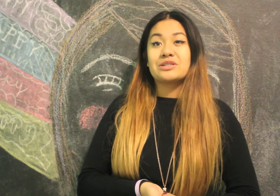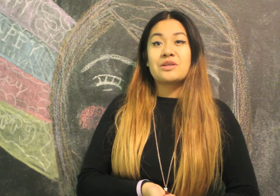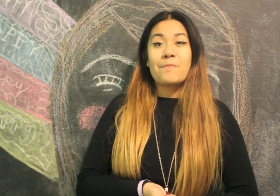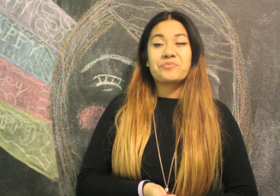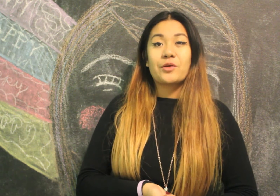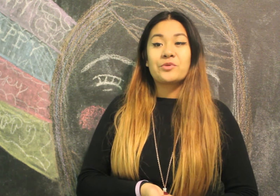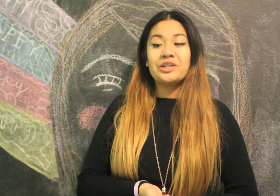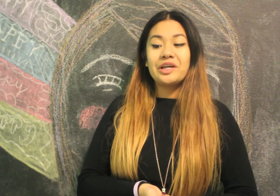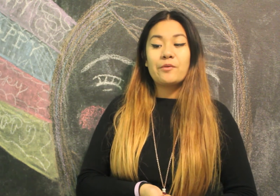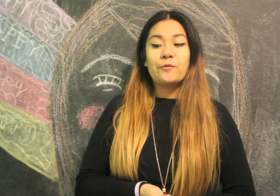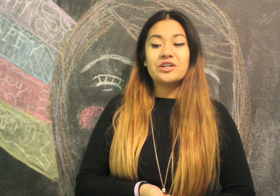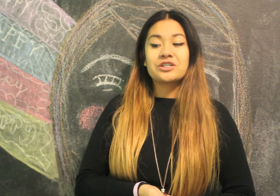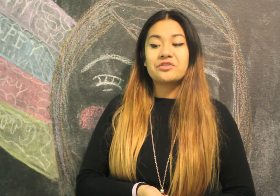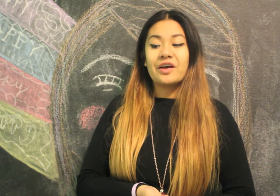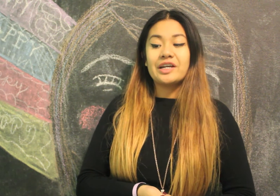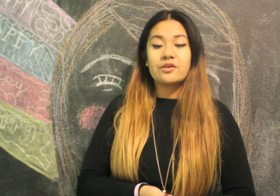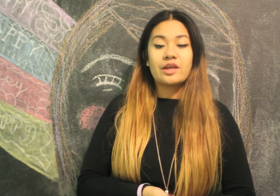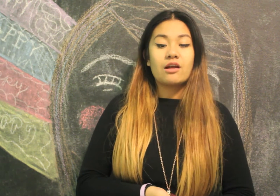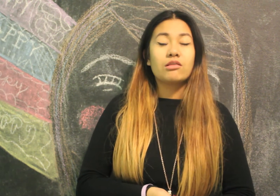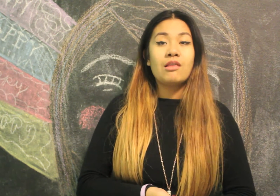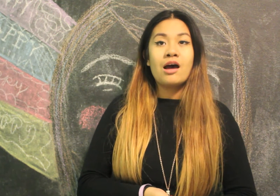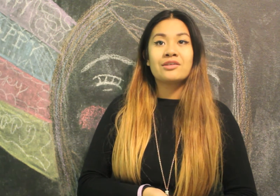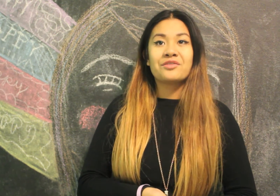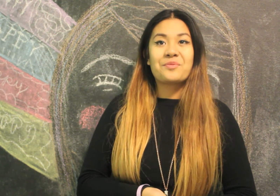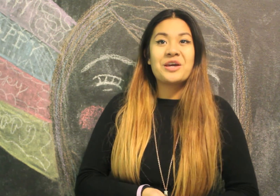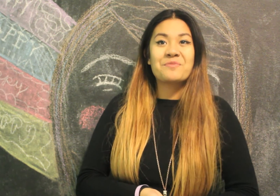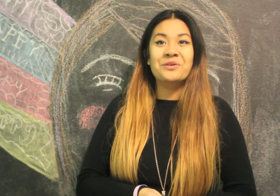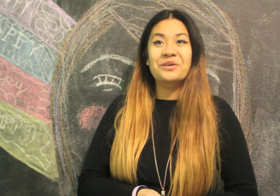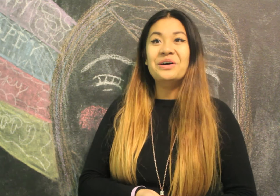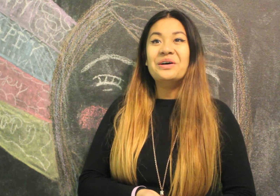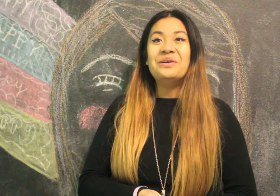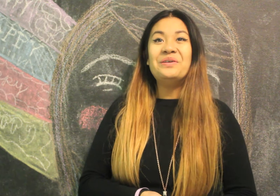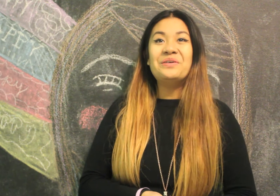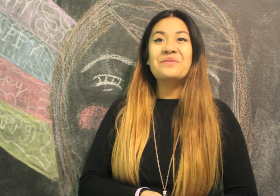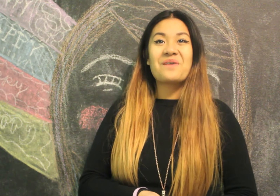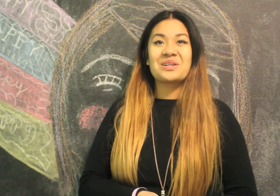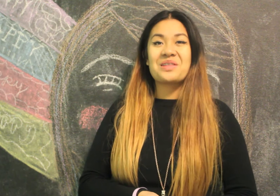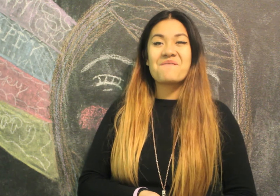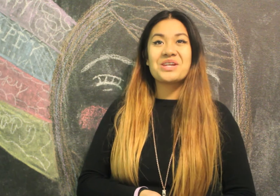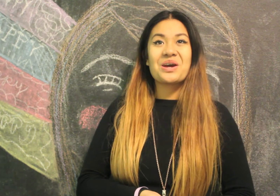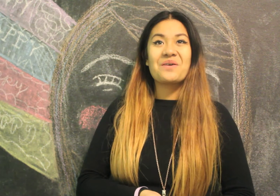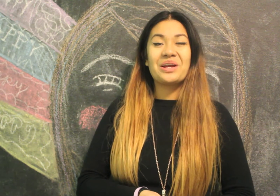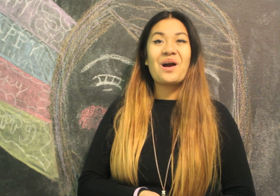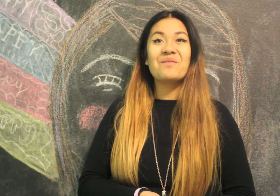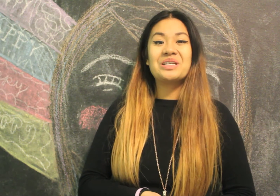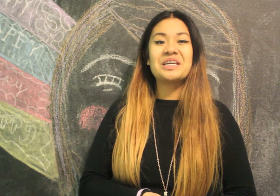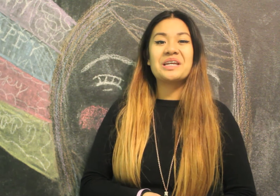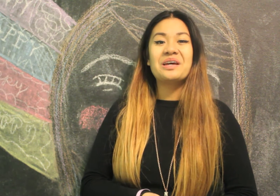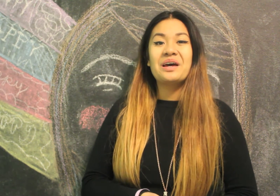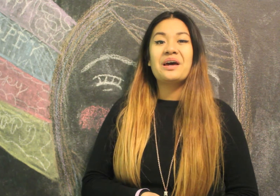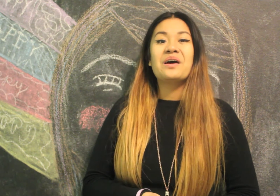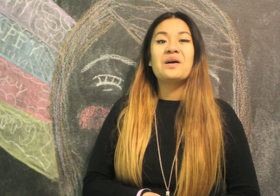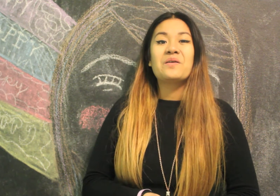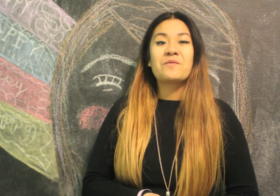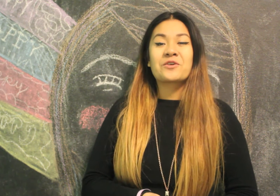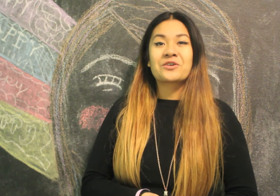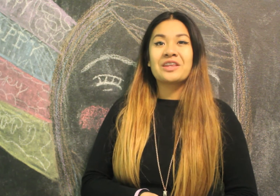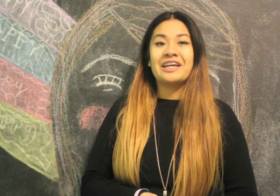was really weird to find out that a lot of the people who watched that video and commented Were like